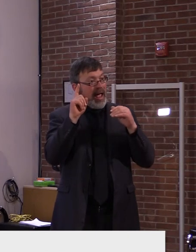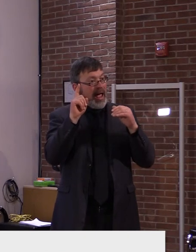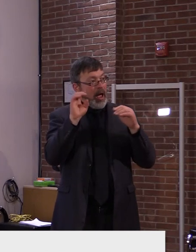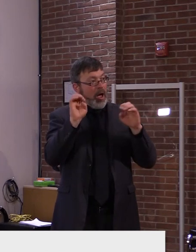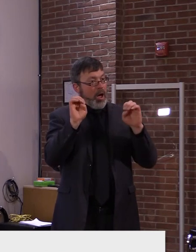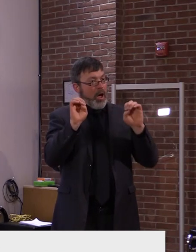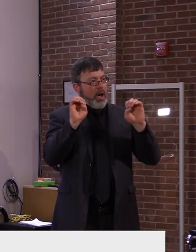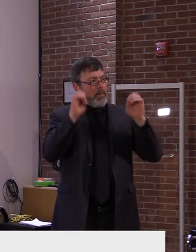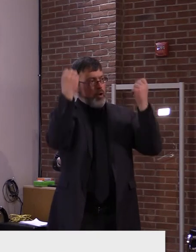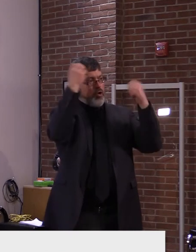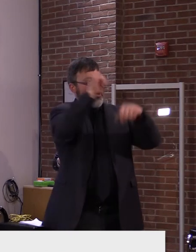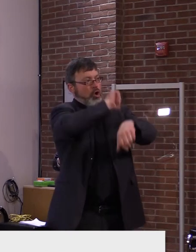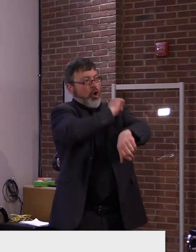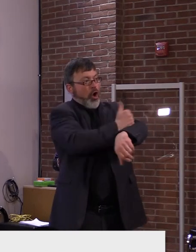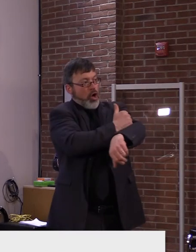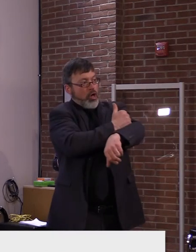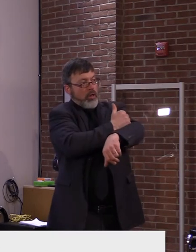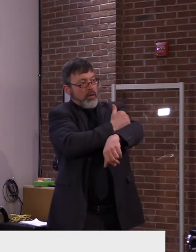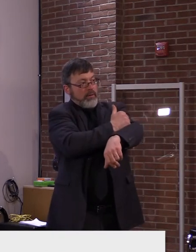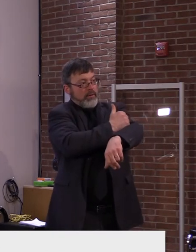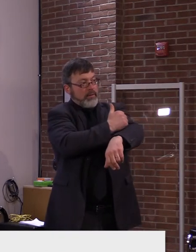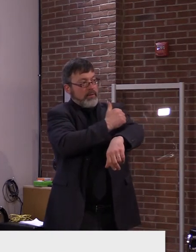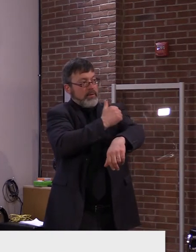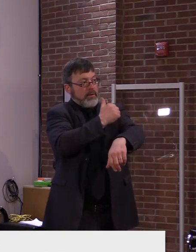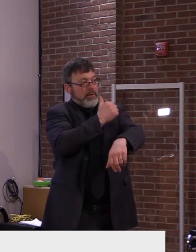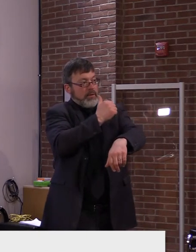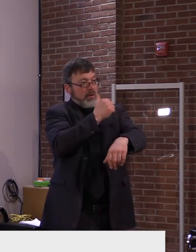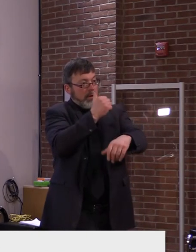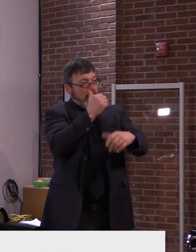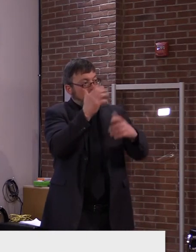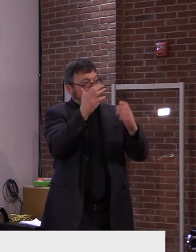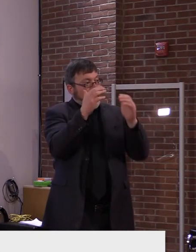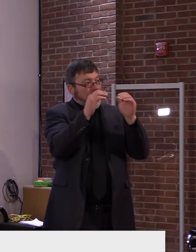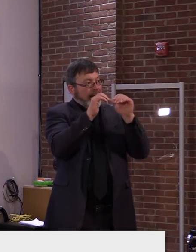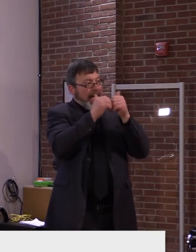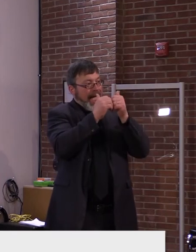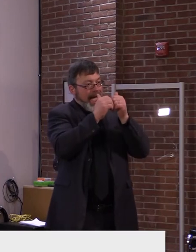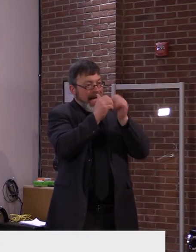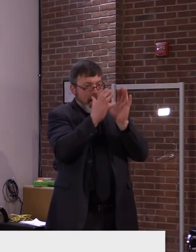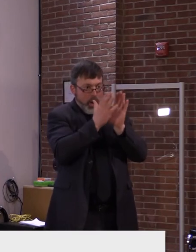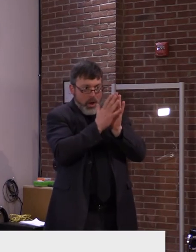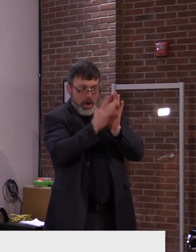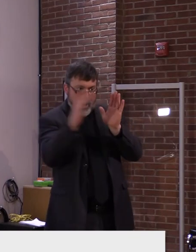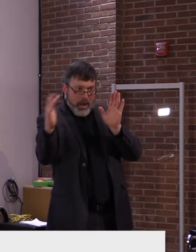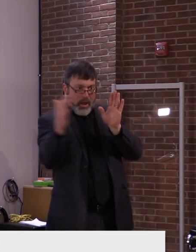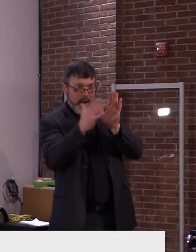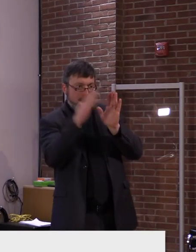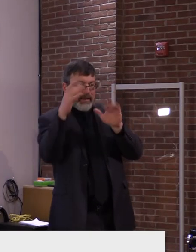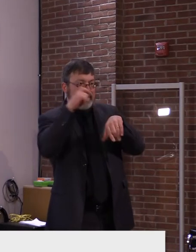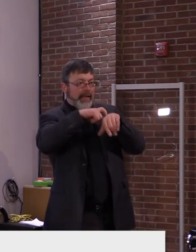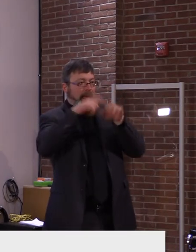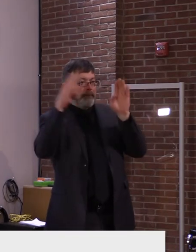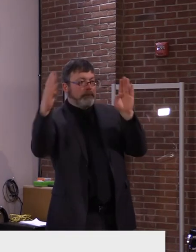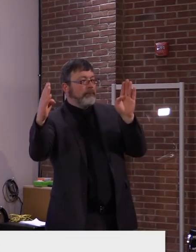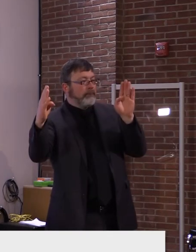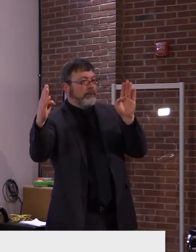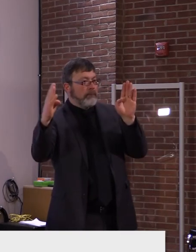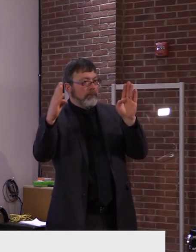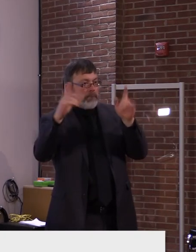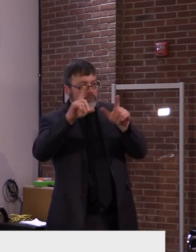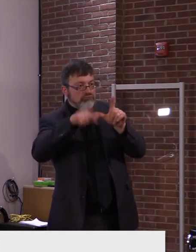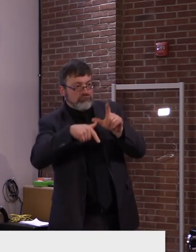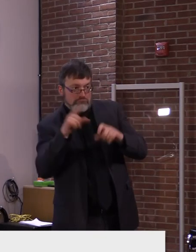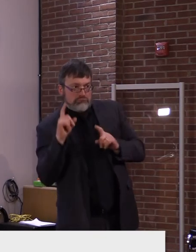will show how long a vaccine is effective for. Yeah, I, I do. And I, I really think that's a critical